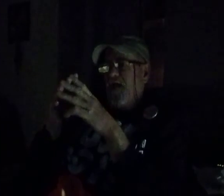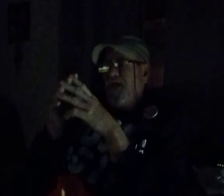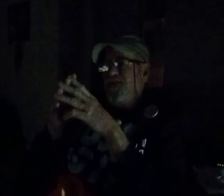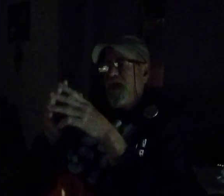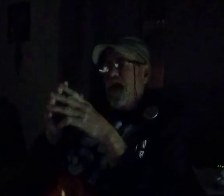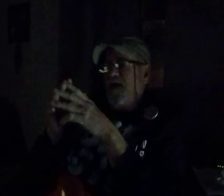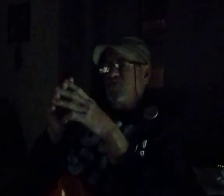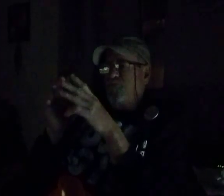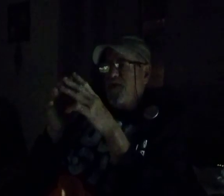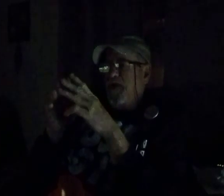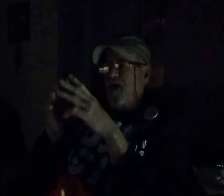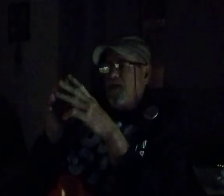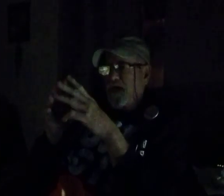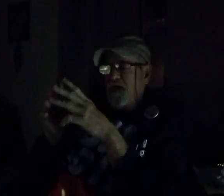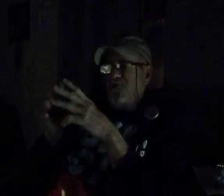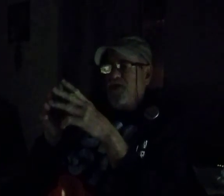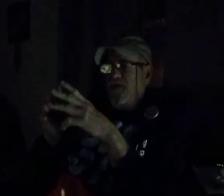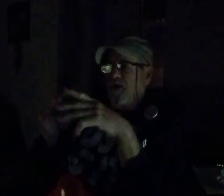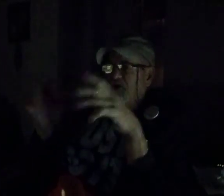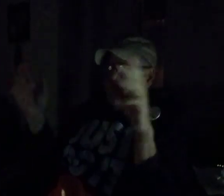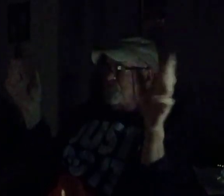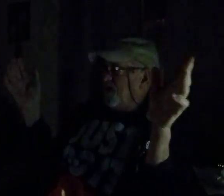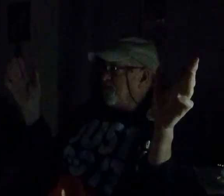they have to be, like I said, I got distracted.